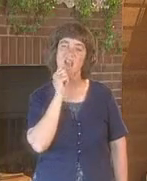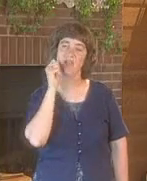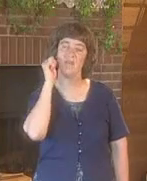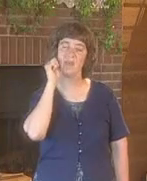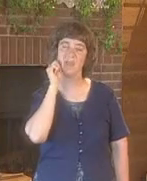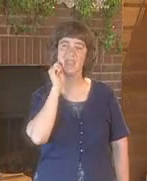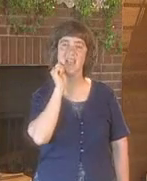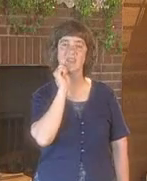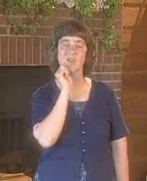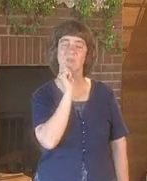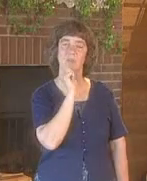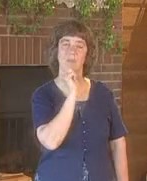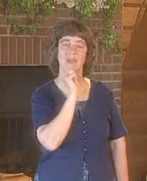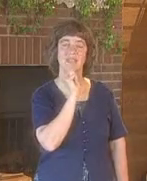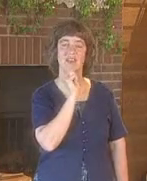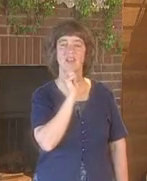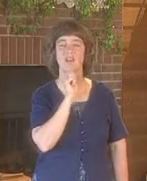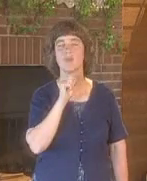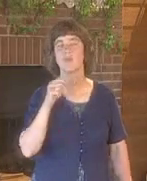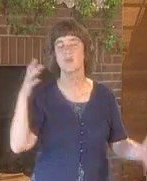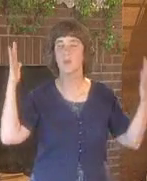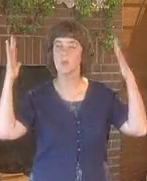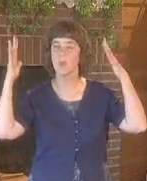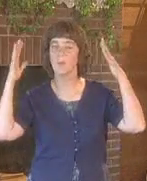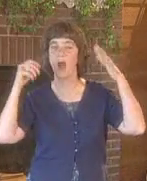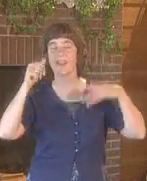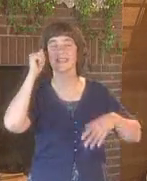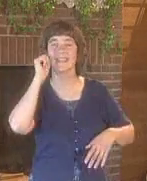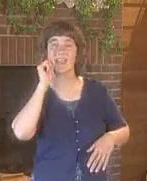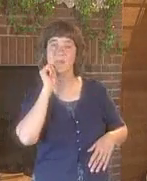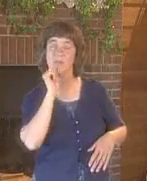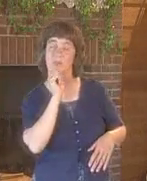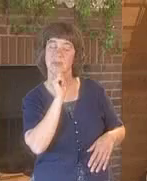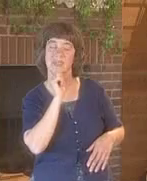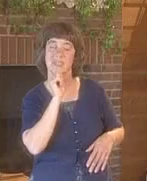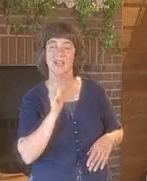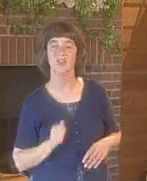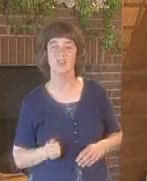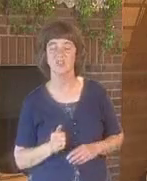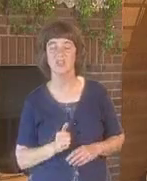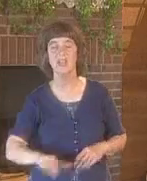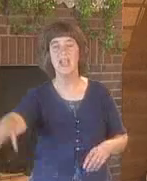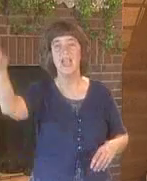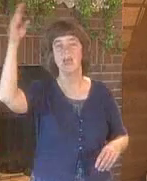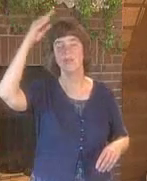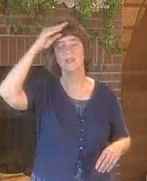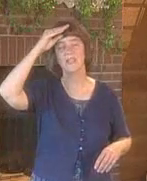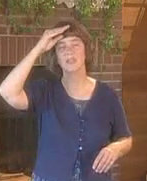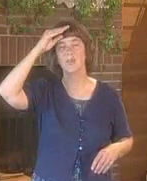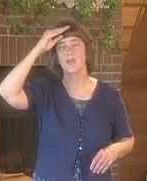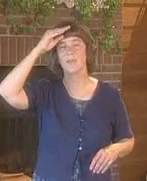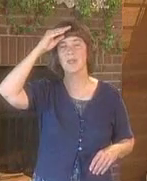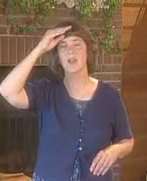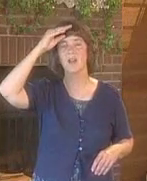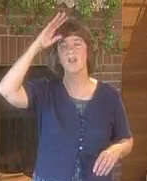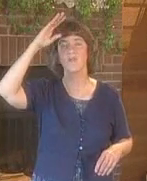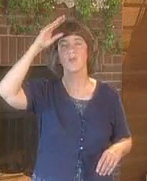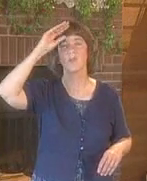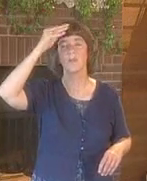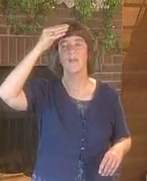female signs are made down here from when the women wore bonnets and they had the big ribbons tied under their chin. And male signs are made up here for the brim of